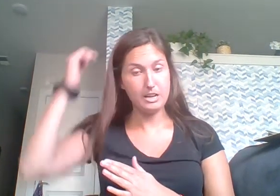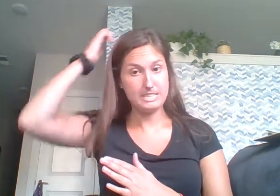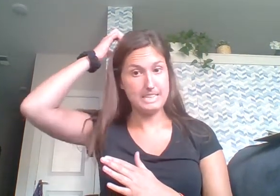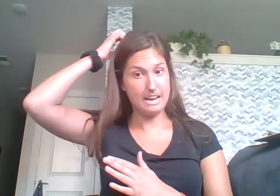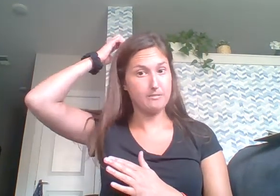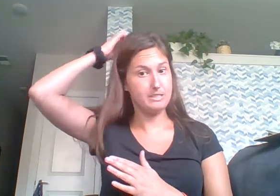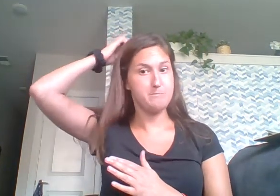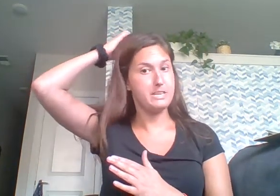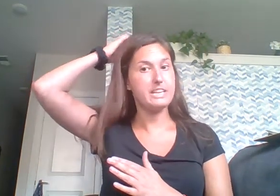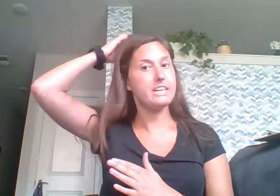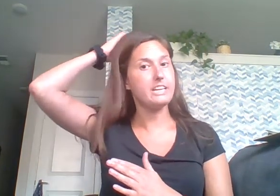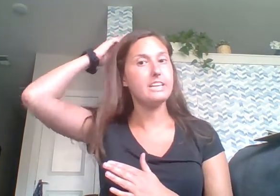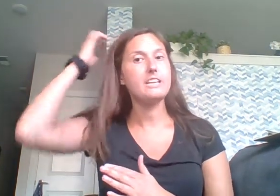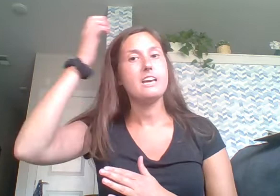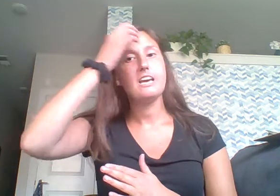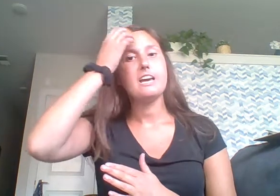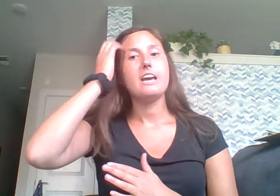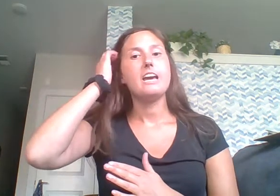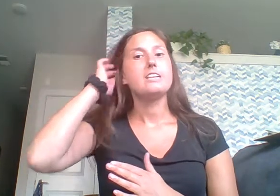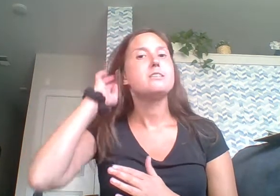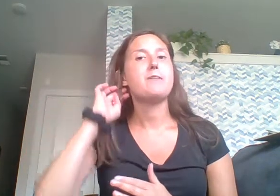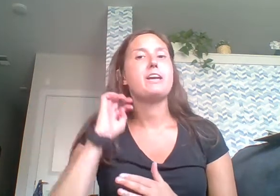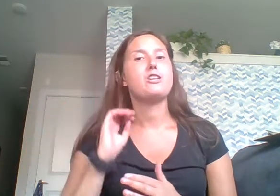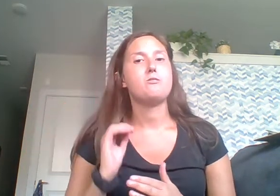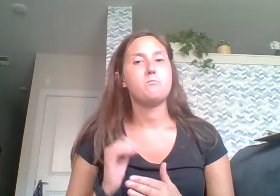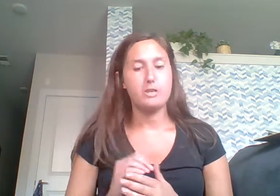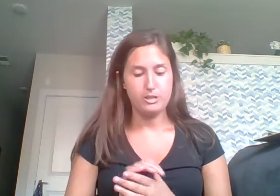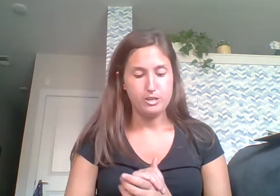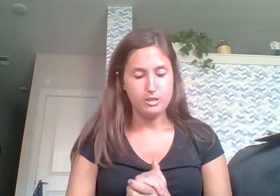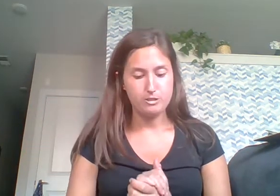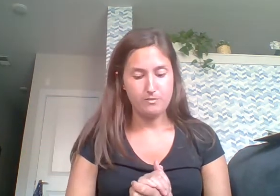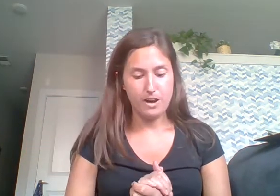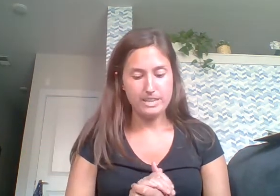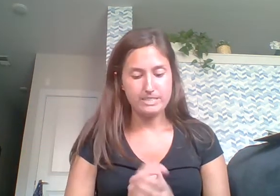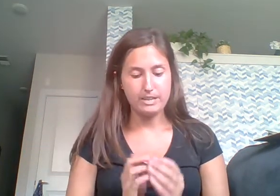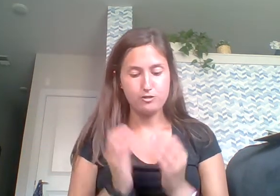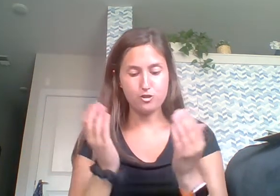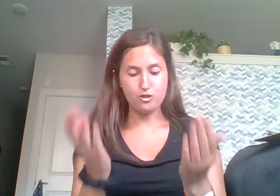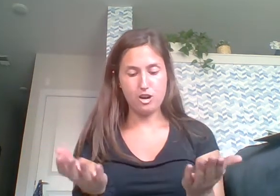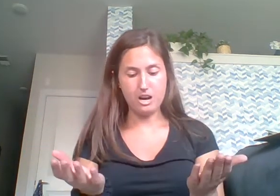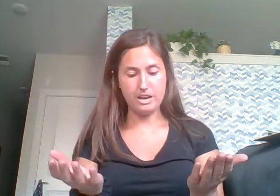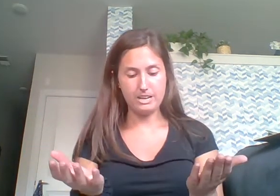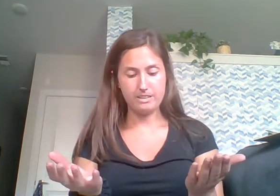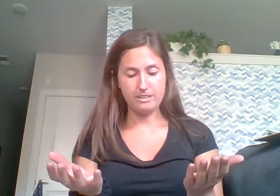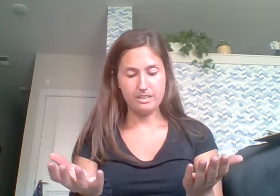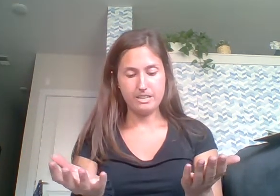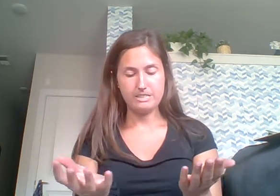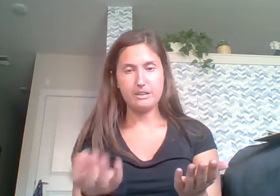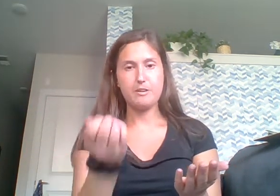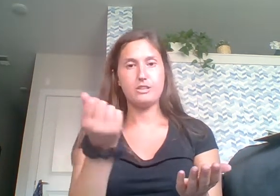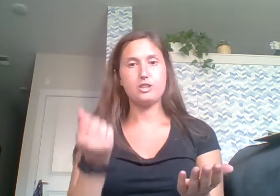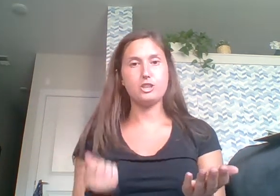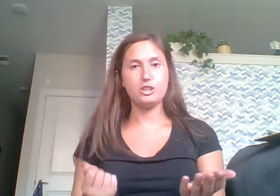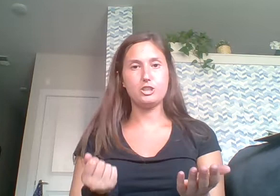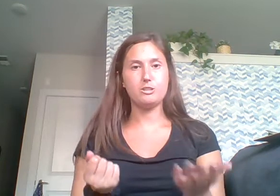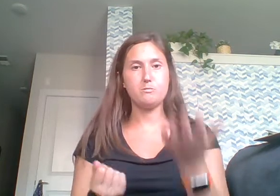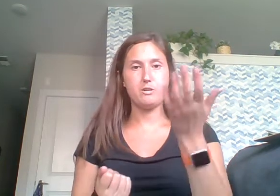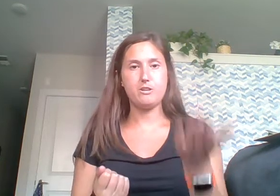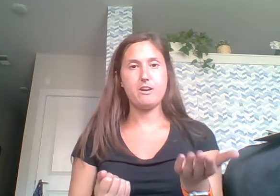a sound in the beginning to make a new word. So, if I say try, take away the ur, what do you